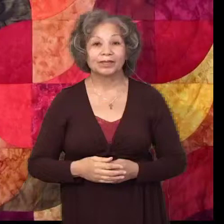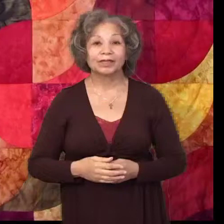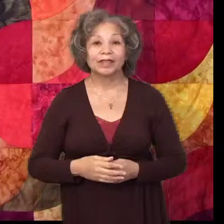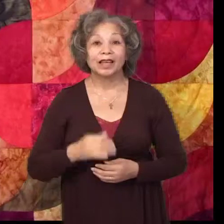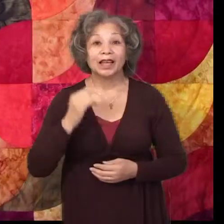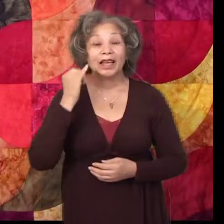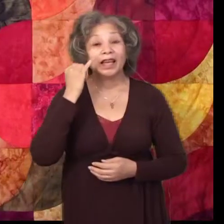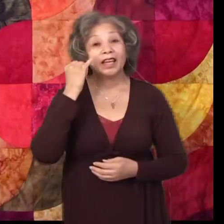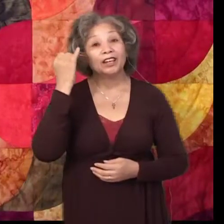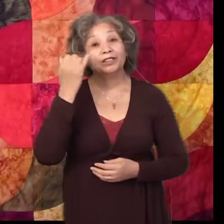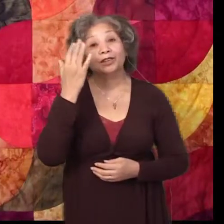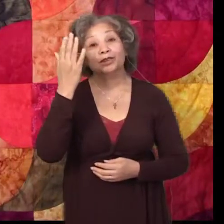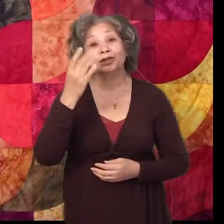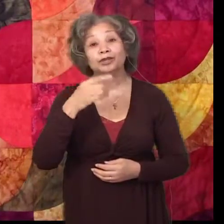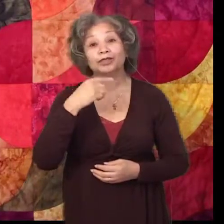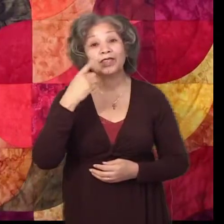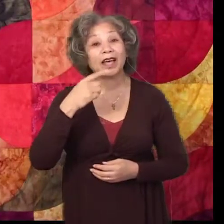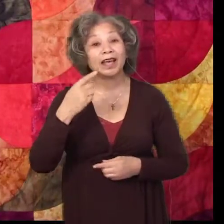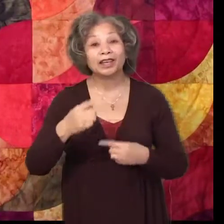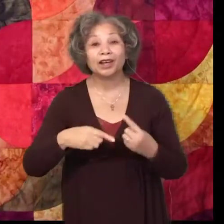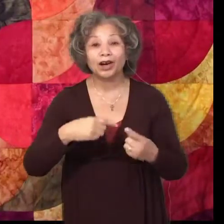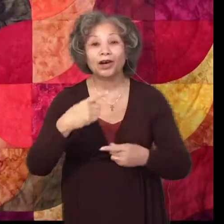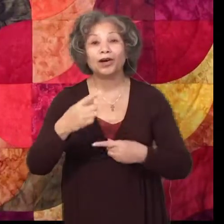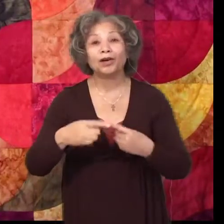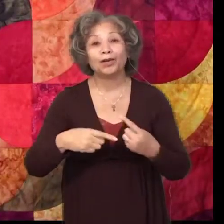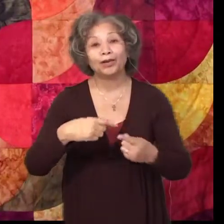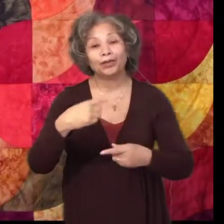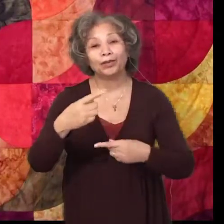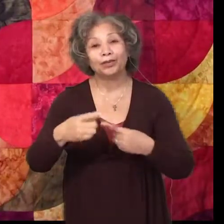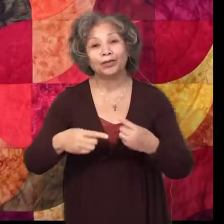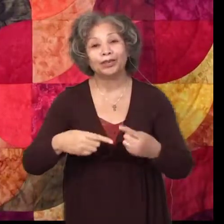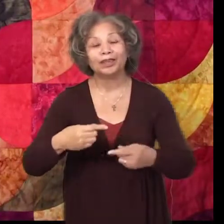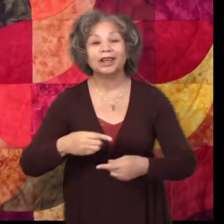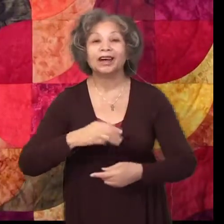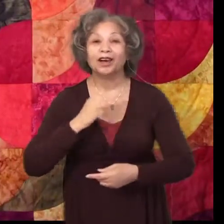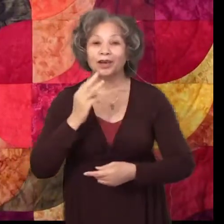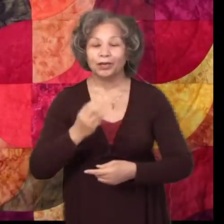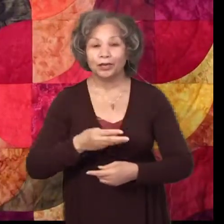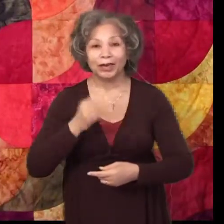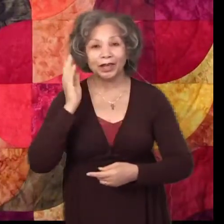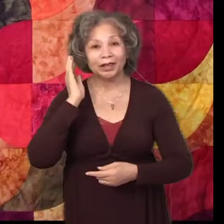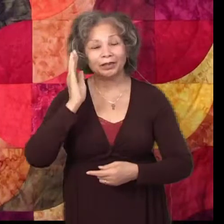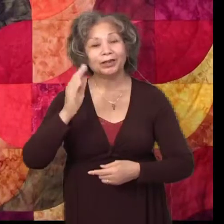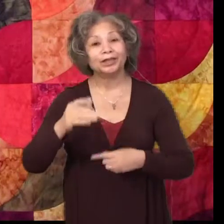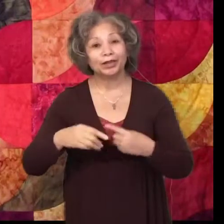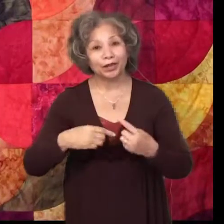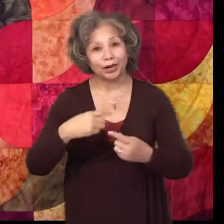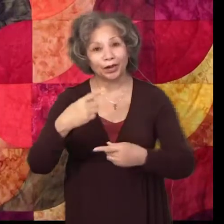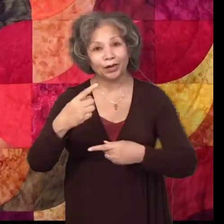If you say go, we will go.